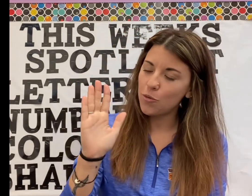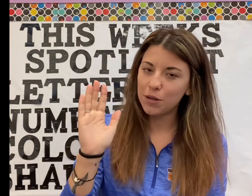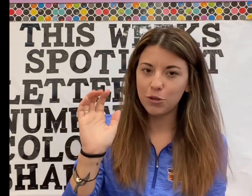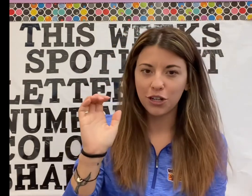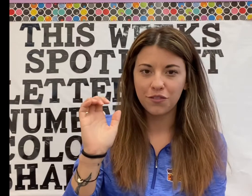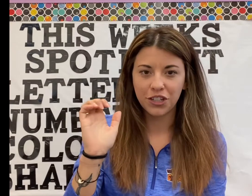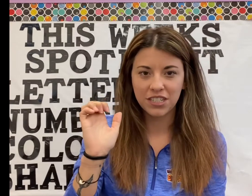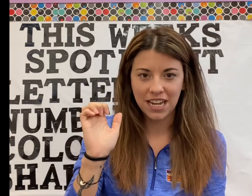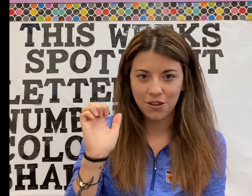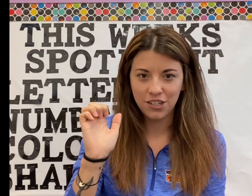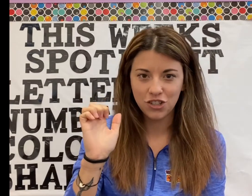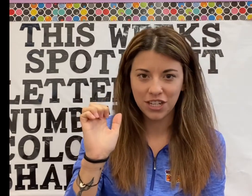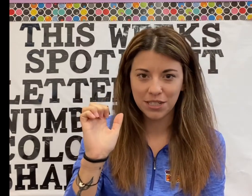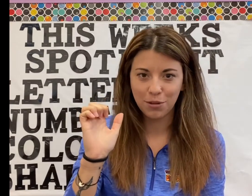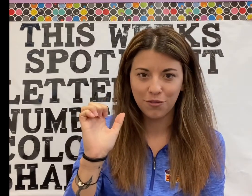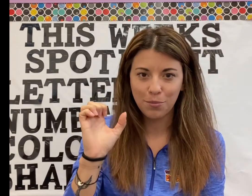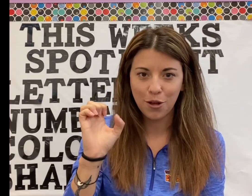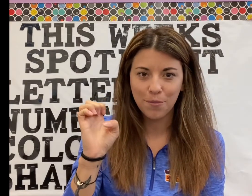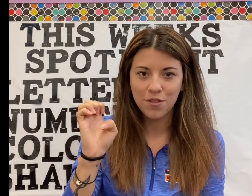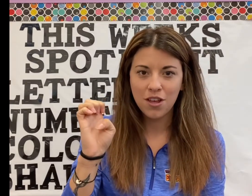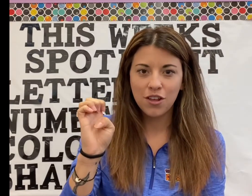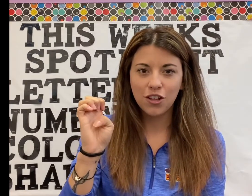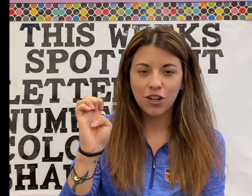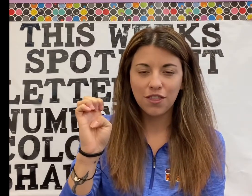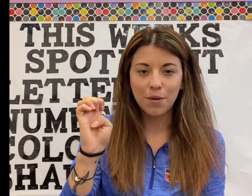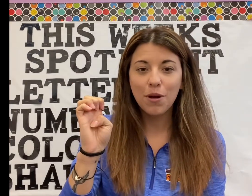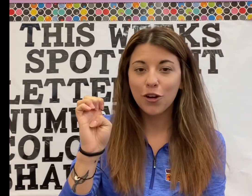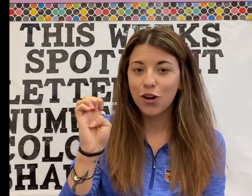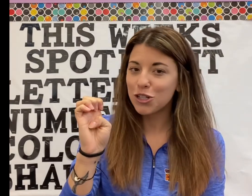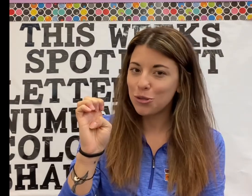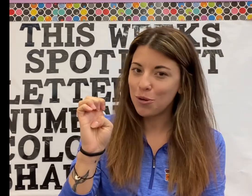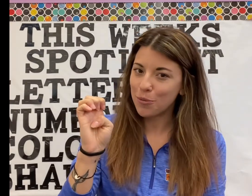want to bring your fingers down just above your palm, your thumb across your palm.